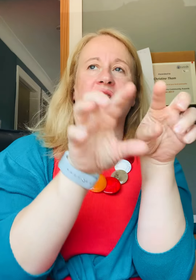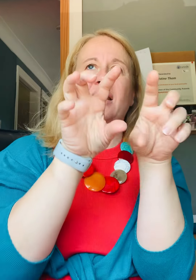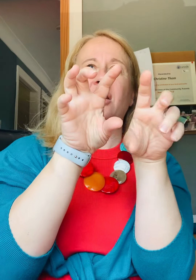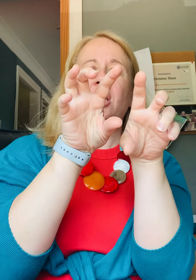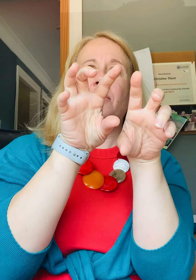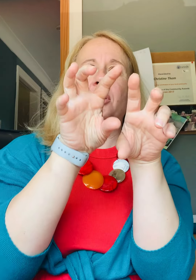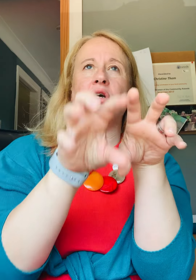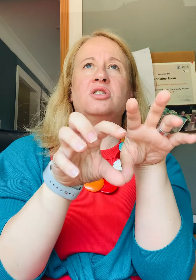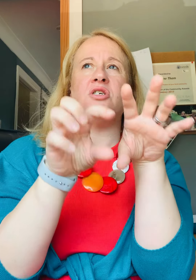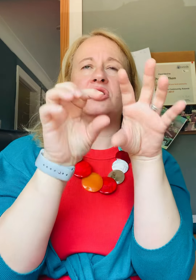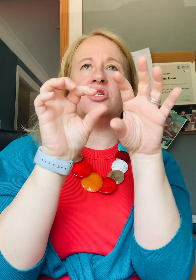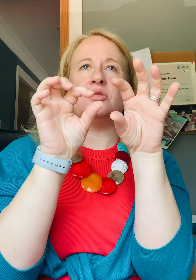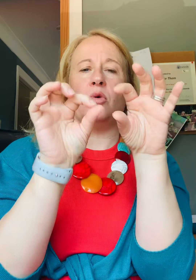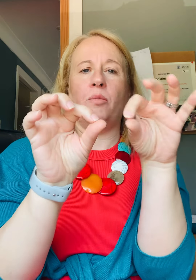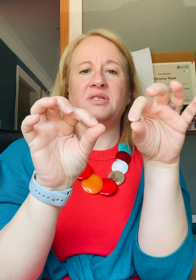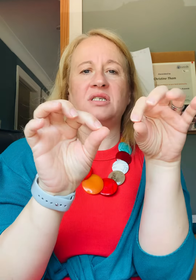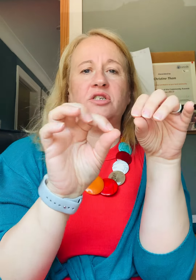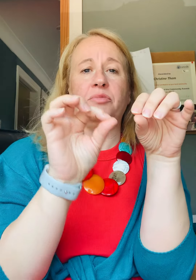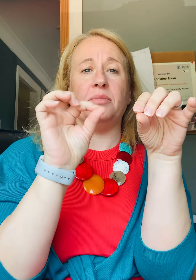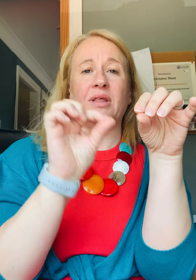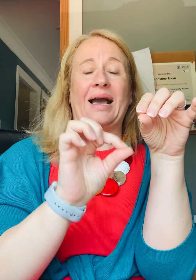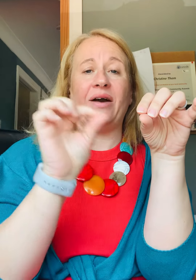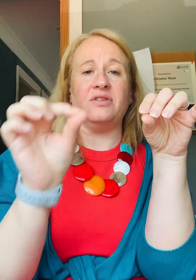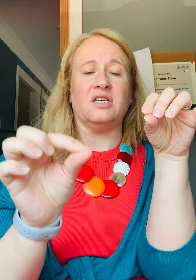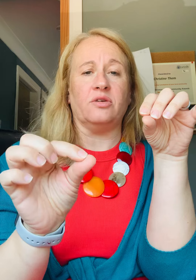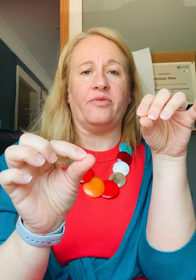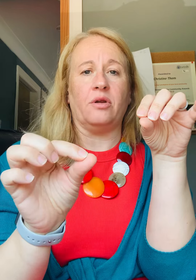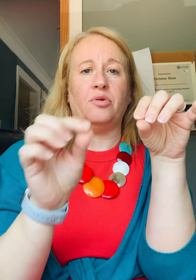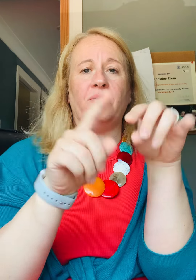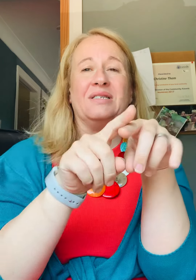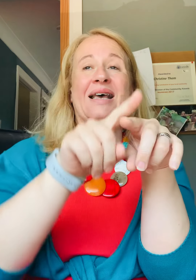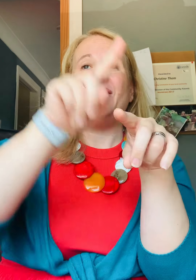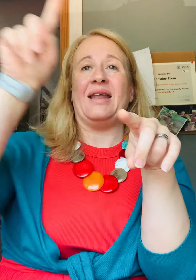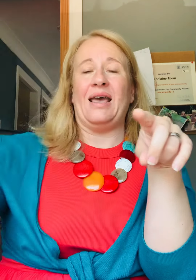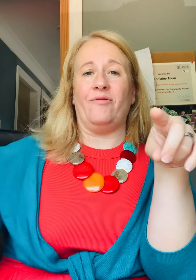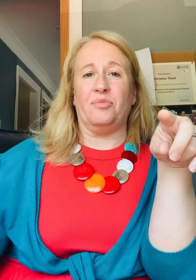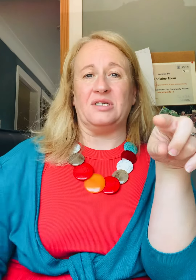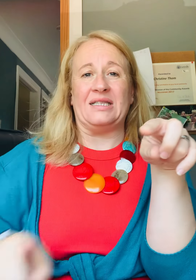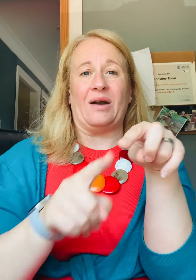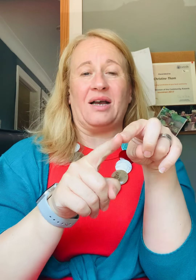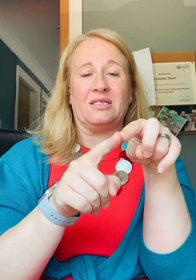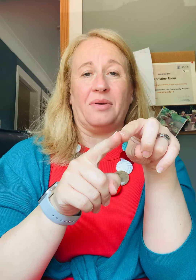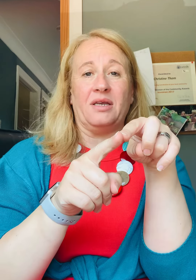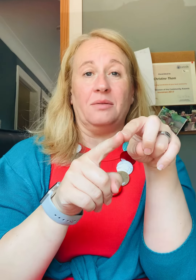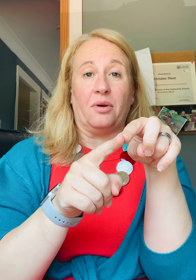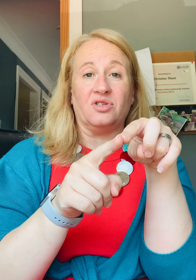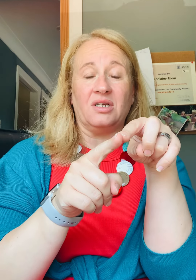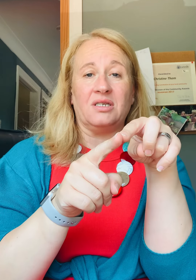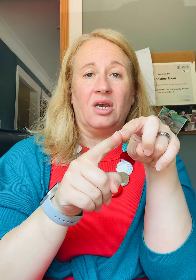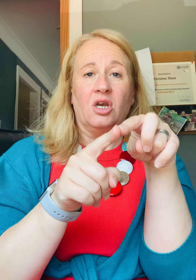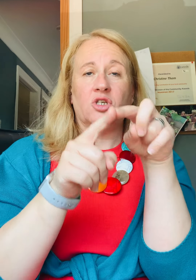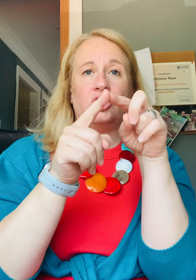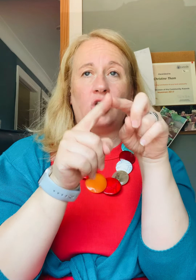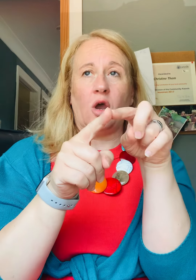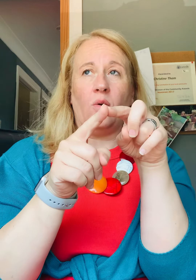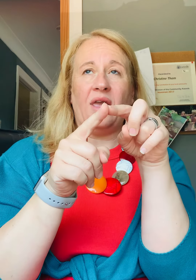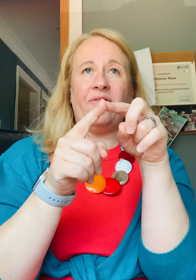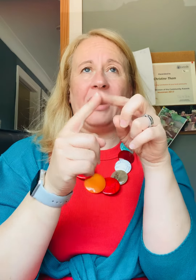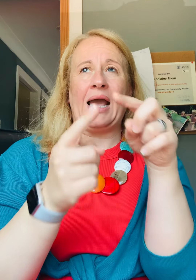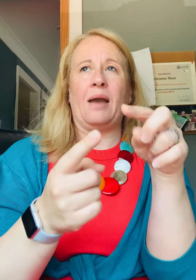then because there's a small percentage of people that haven't turned up for their appointments, then everybody now has to pay a deposit. So if an app